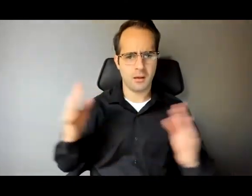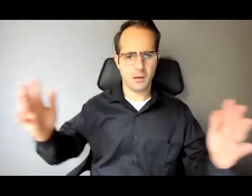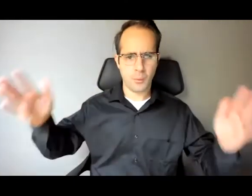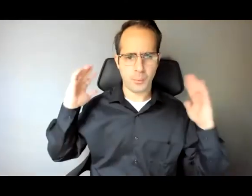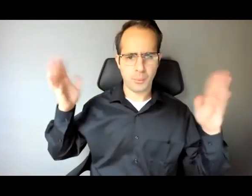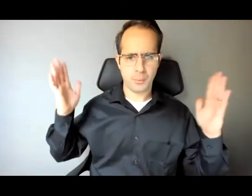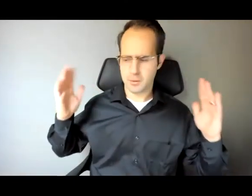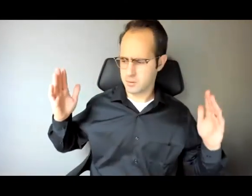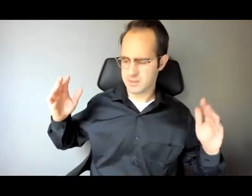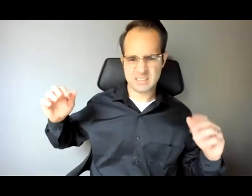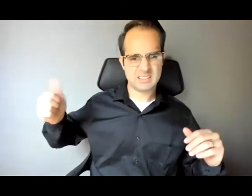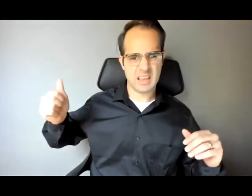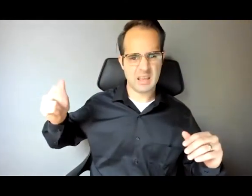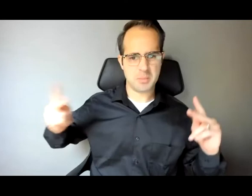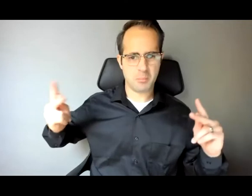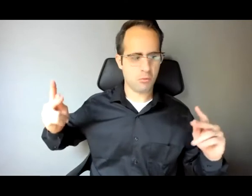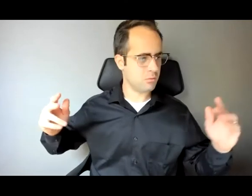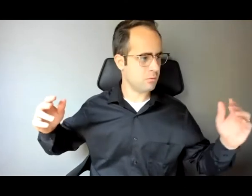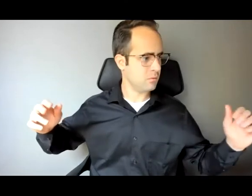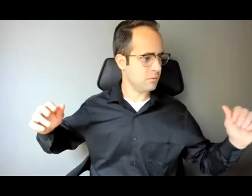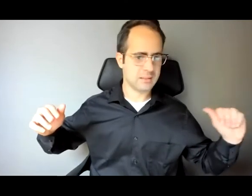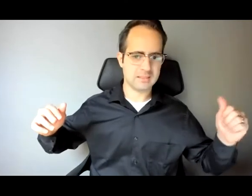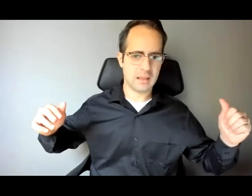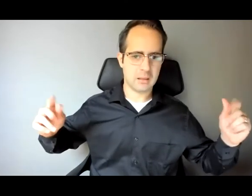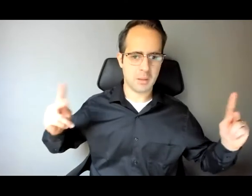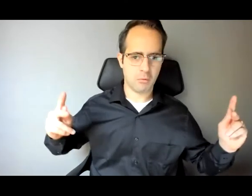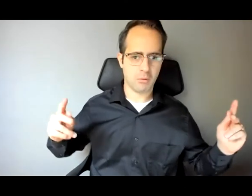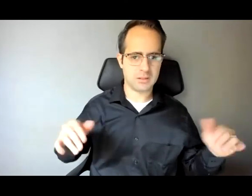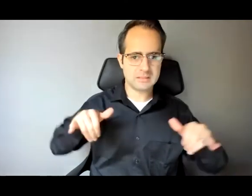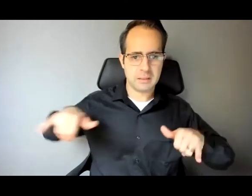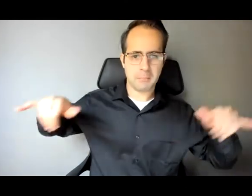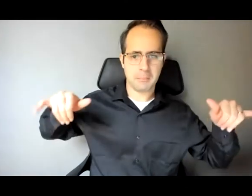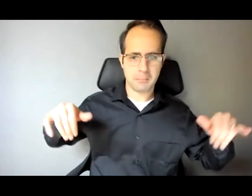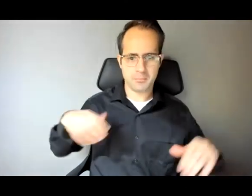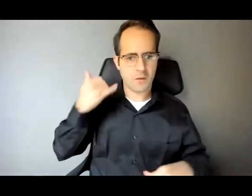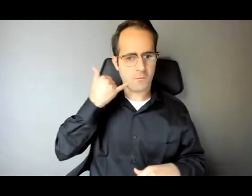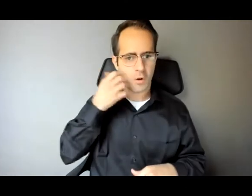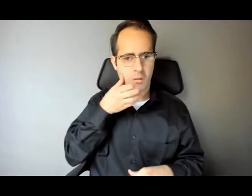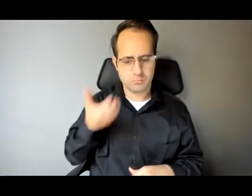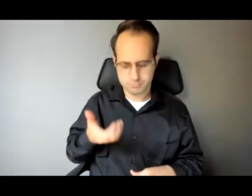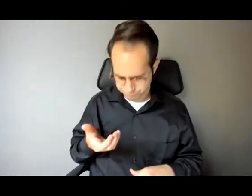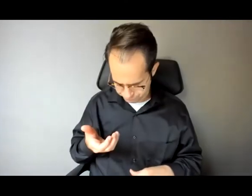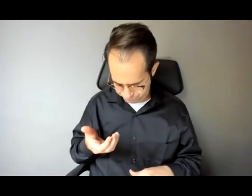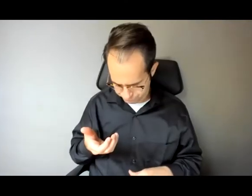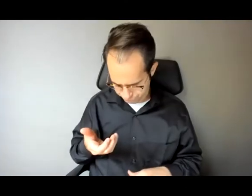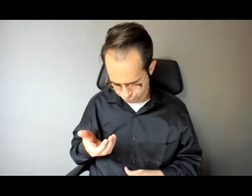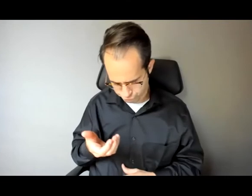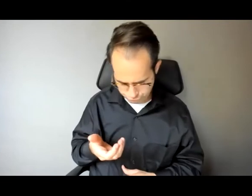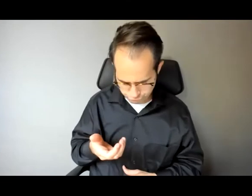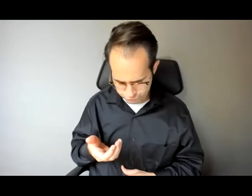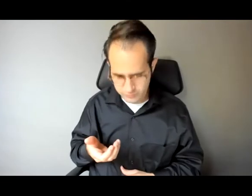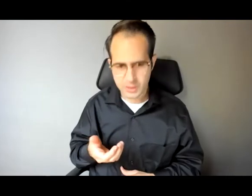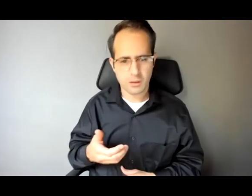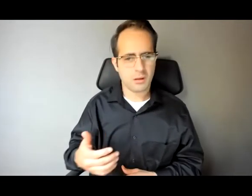people on each side and they were all looking down at their phones and at that point my heart felt really heavy